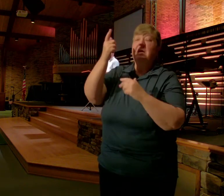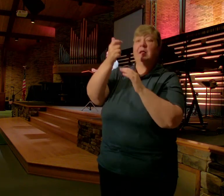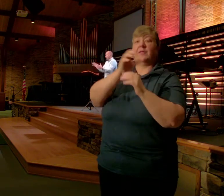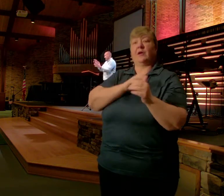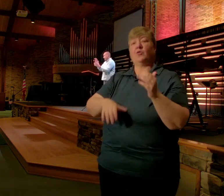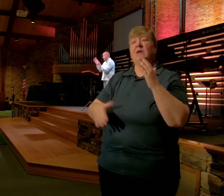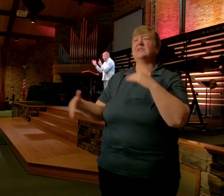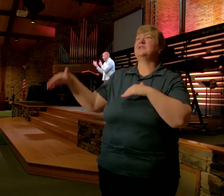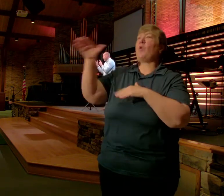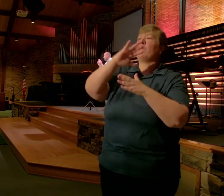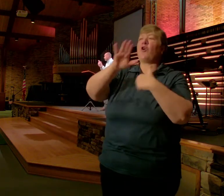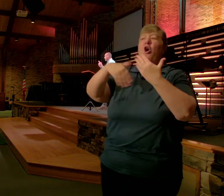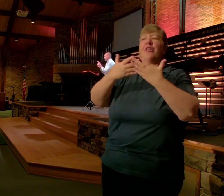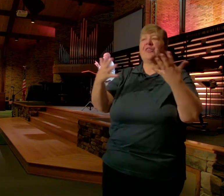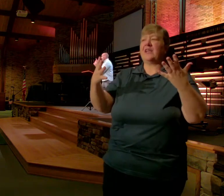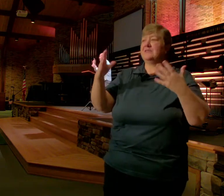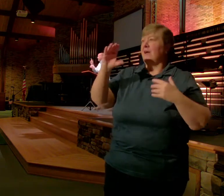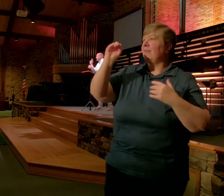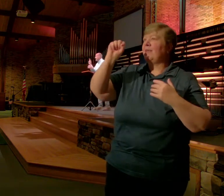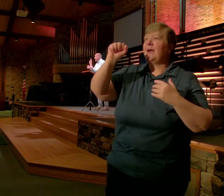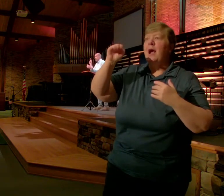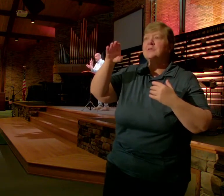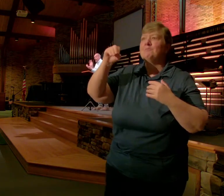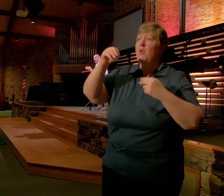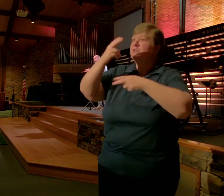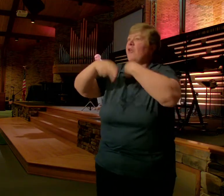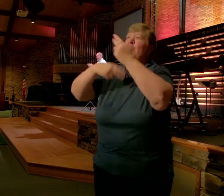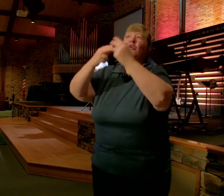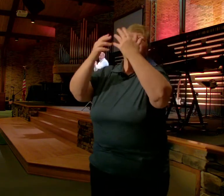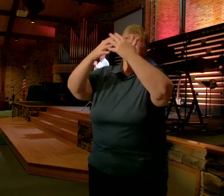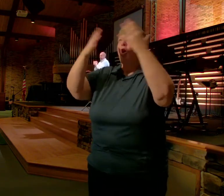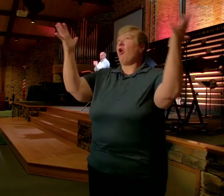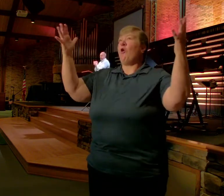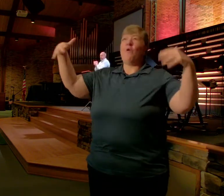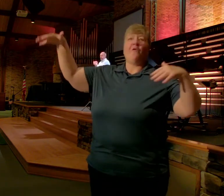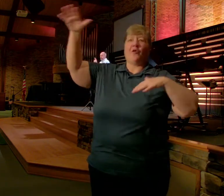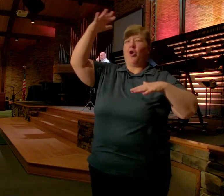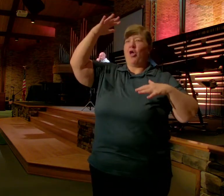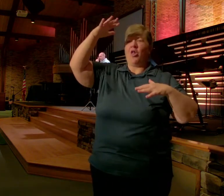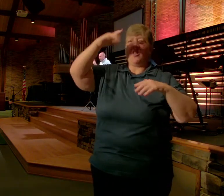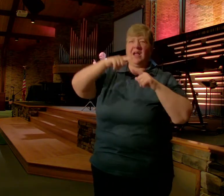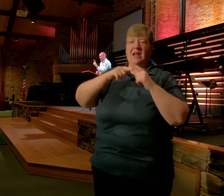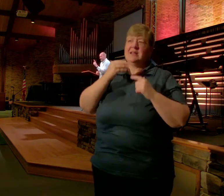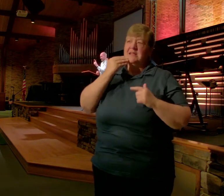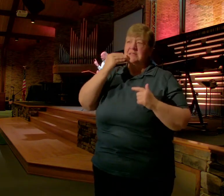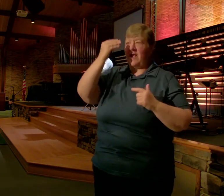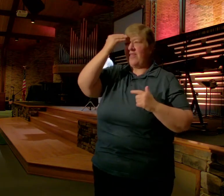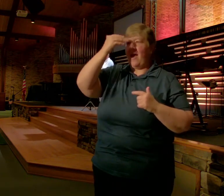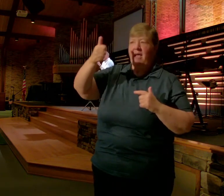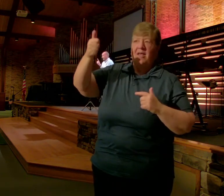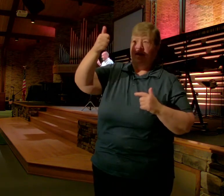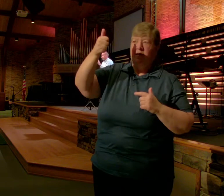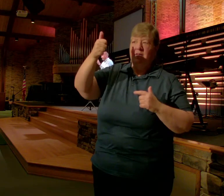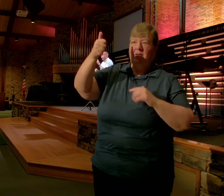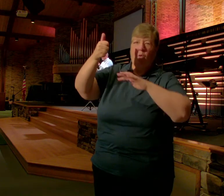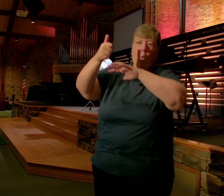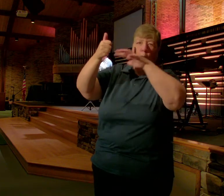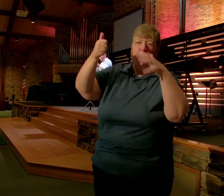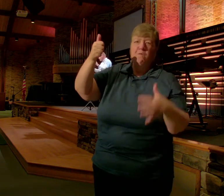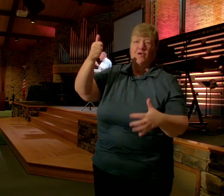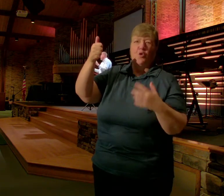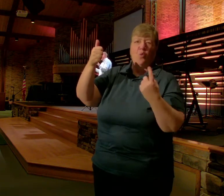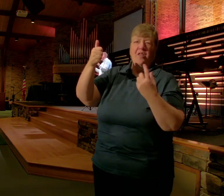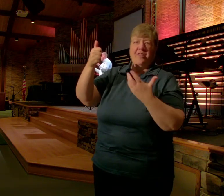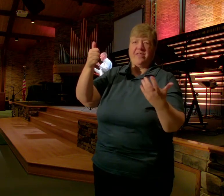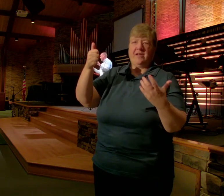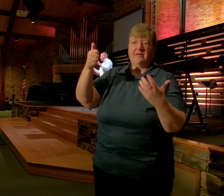Cosmos He Is Over The World But He Is Head Over One Thing The